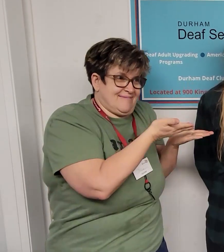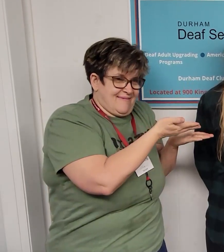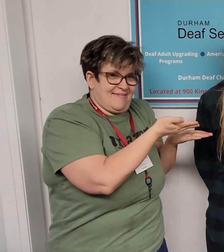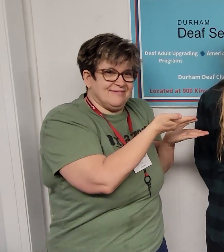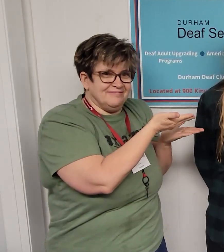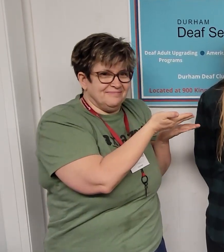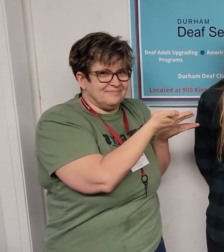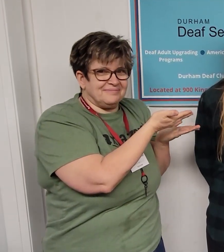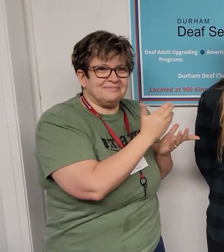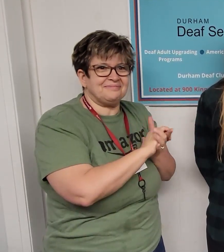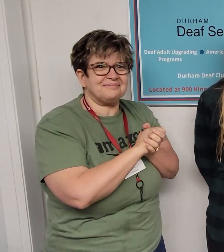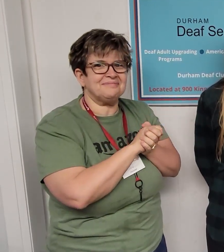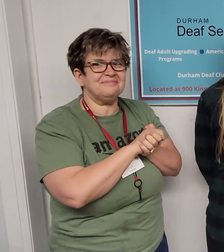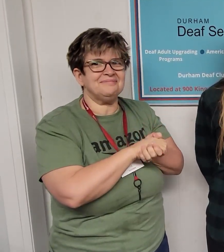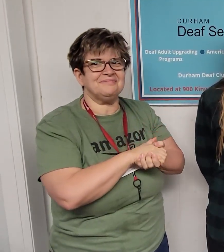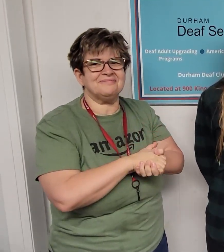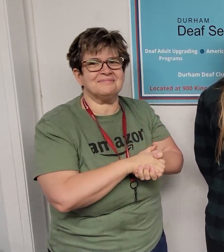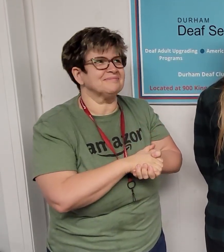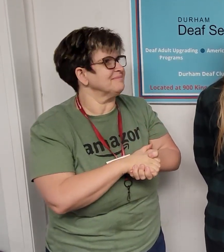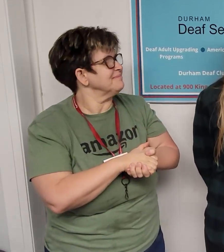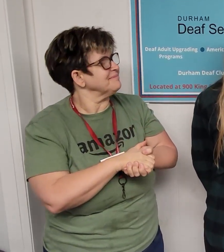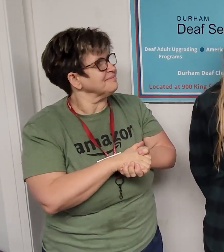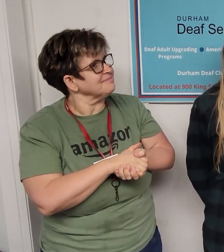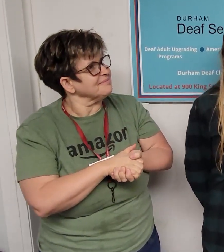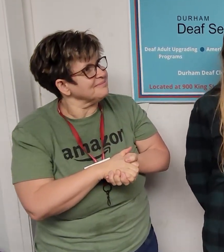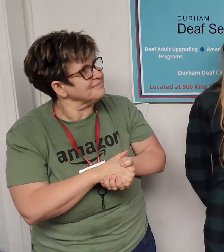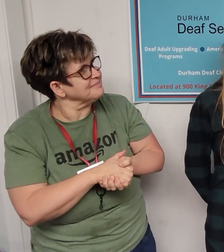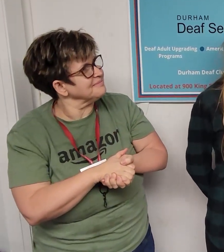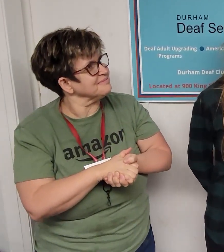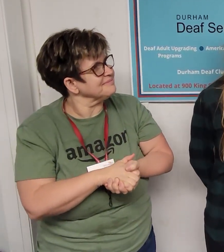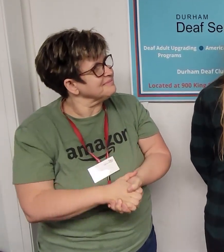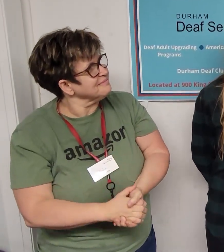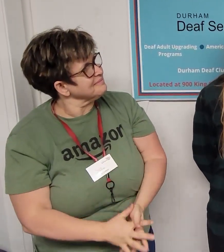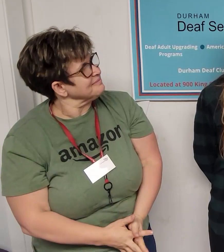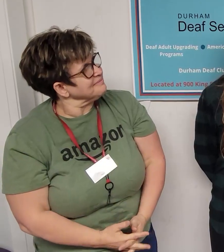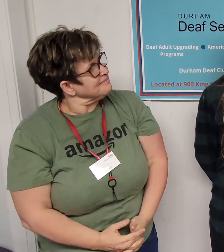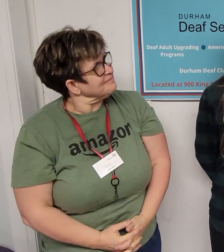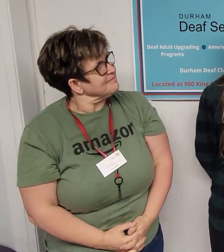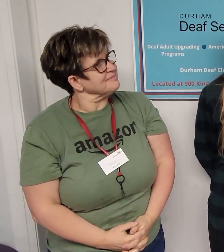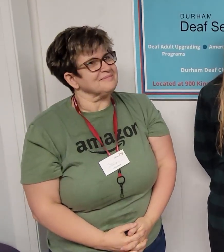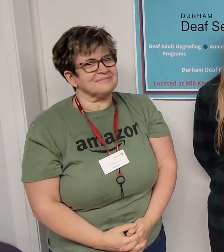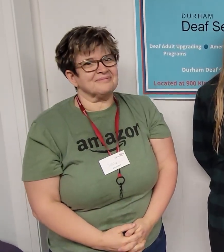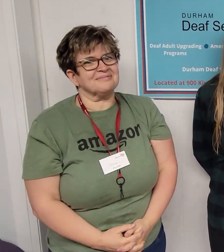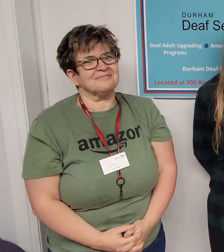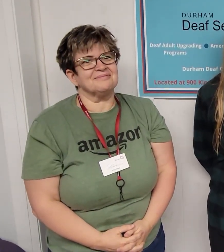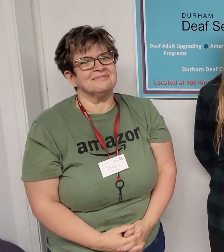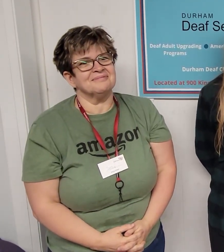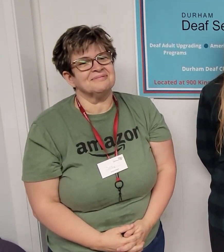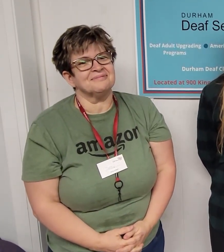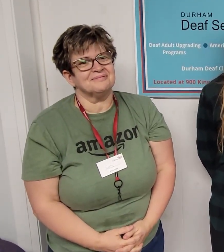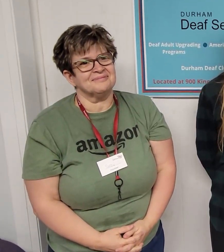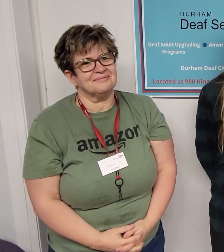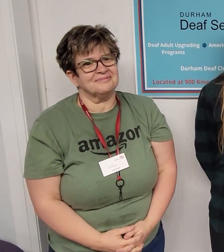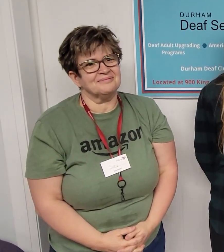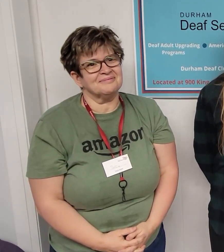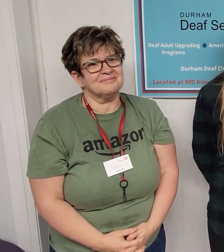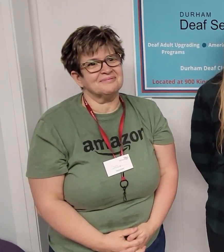for Durham Deaf Services programs. So all of our teams registered, they're going to follow the clues, complete challenges through